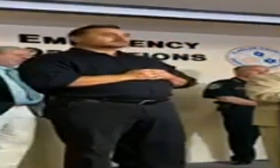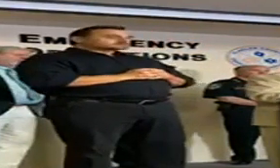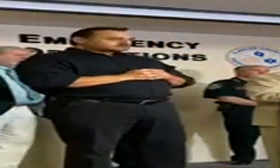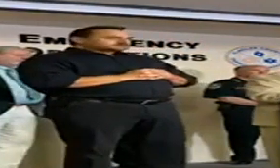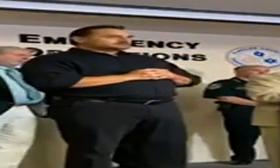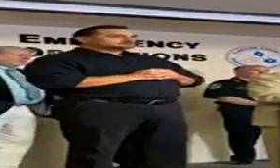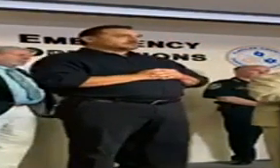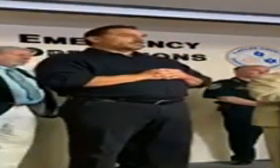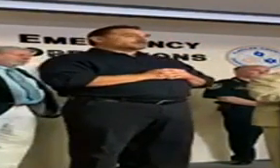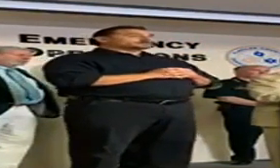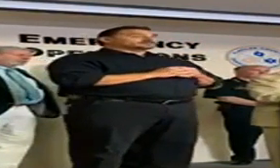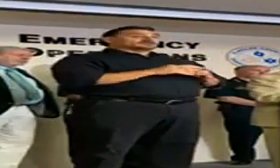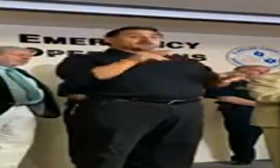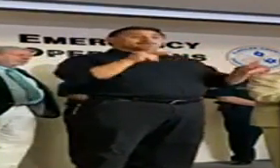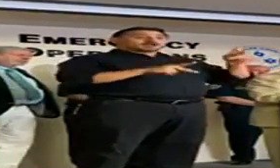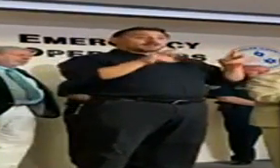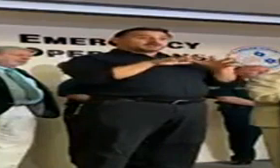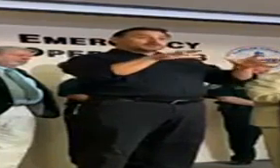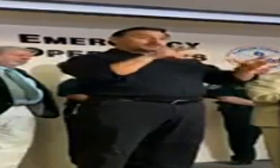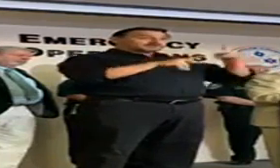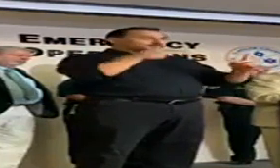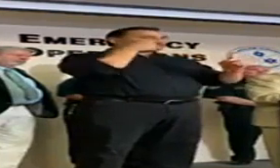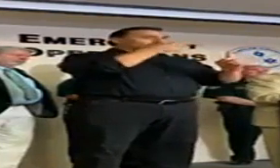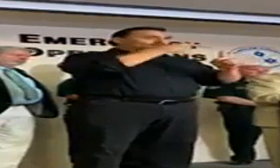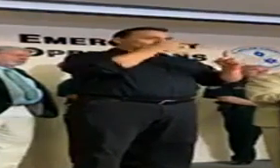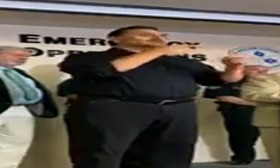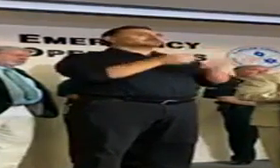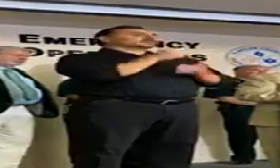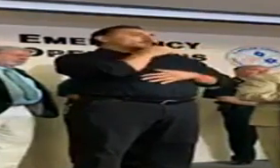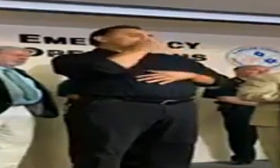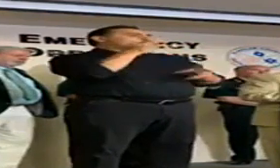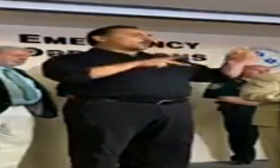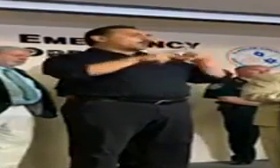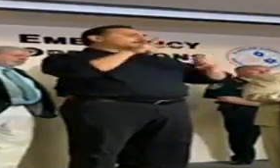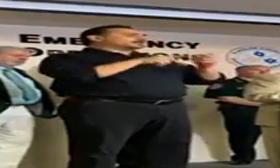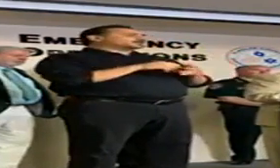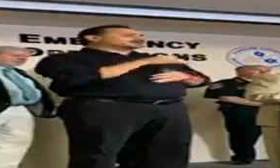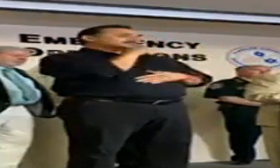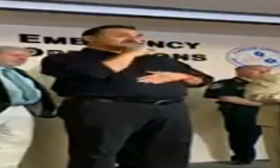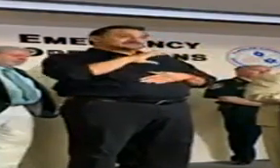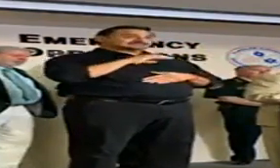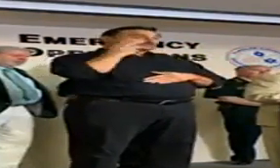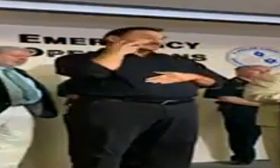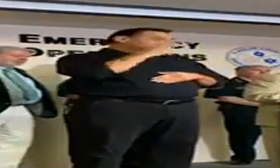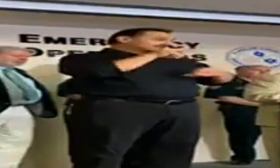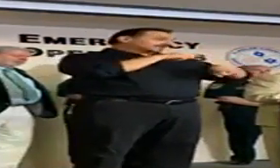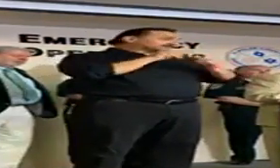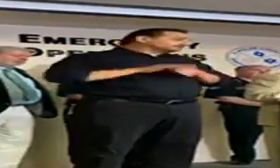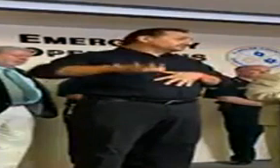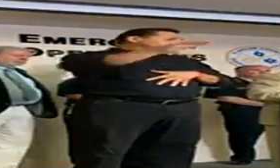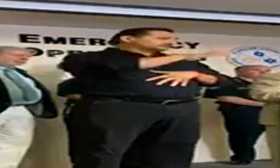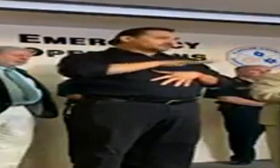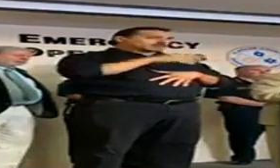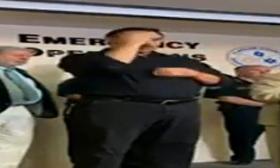The population that we're most concerned about is our seniors, and we've talked a lot about this. You've seen it nationwide on the news.